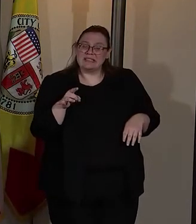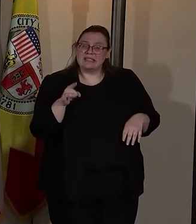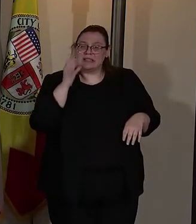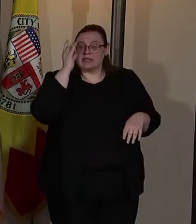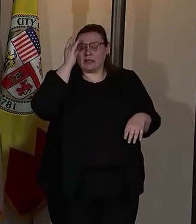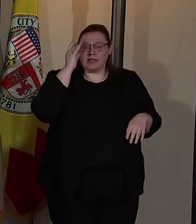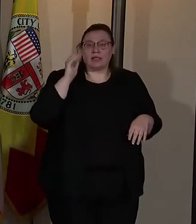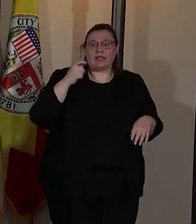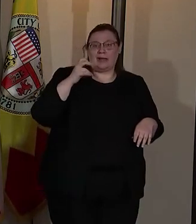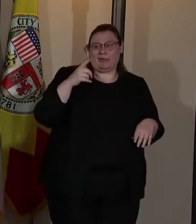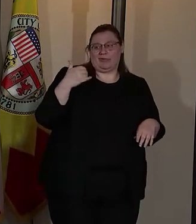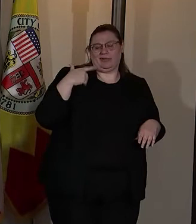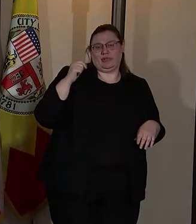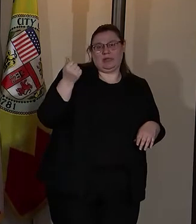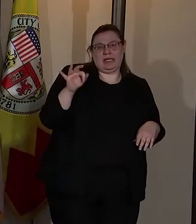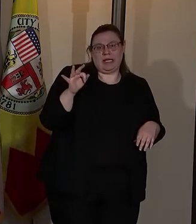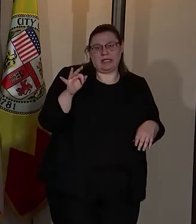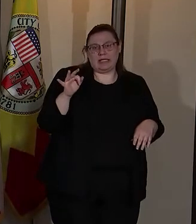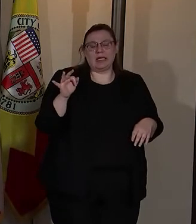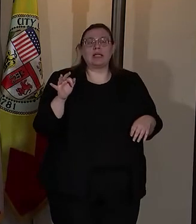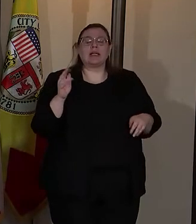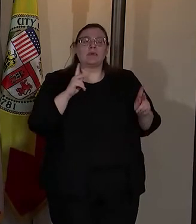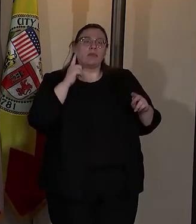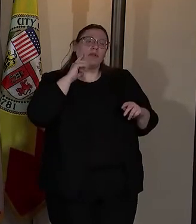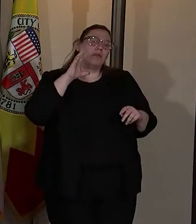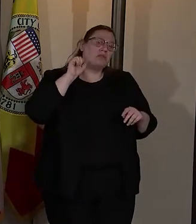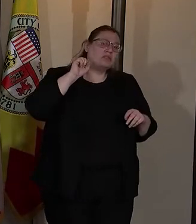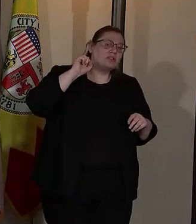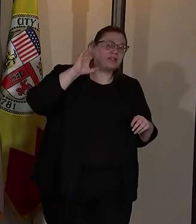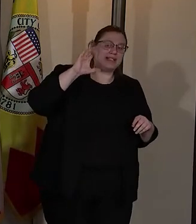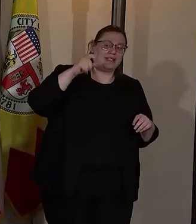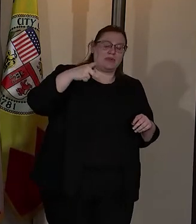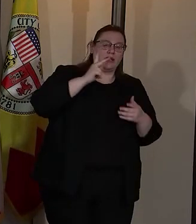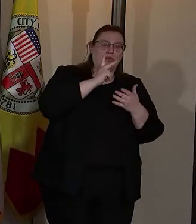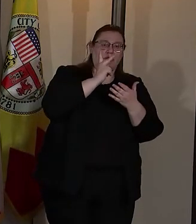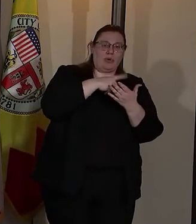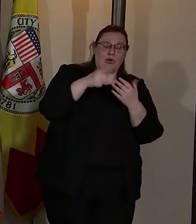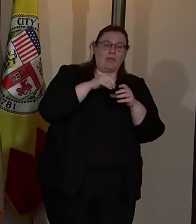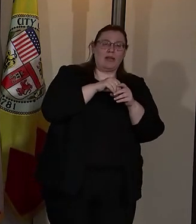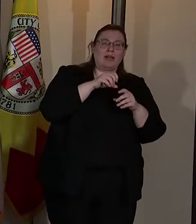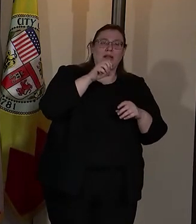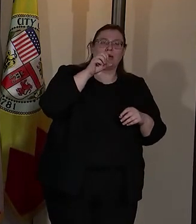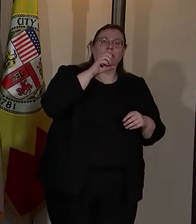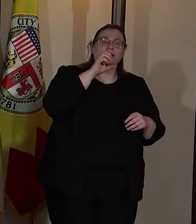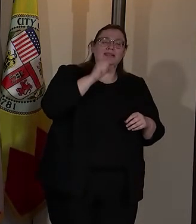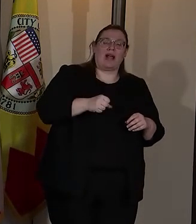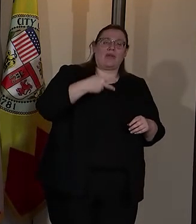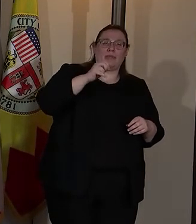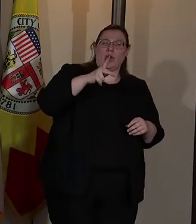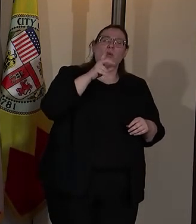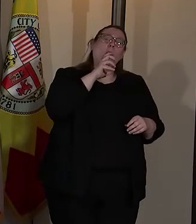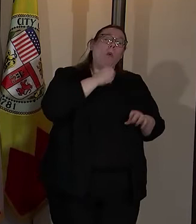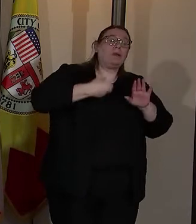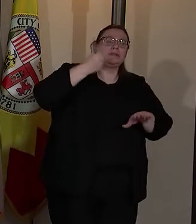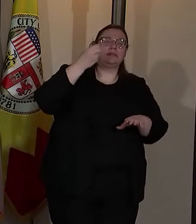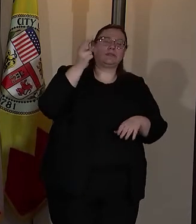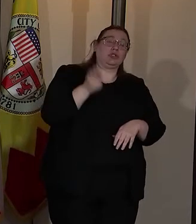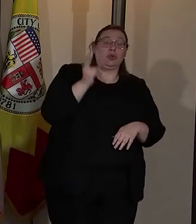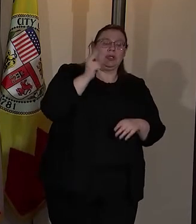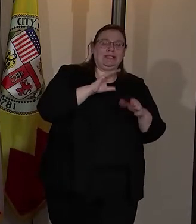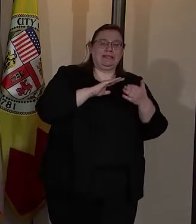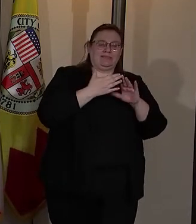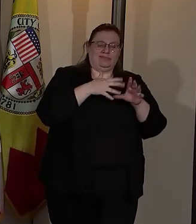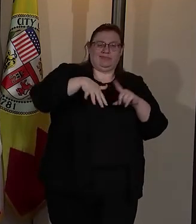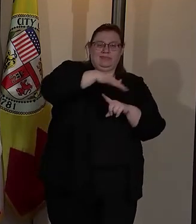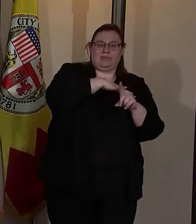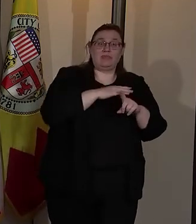April of 2019, we launched the CSP program in South Park, one of the oldest and most historic parks in the city. In its heyday, some of